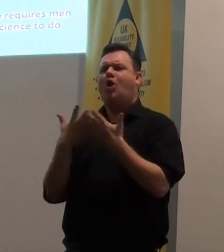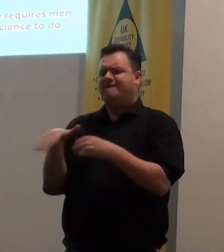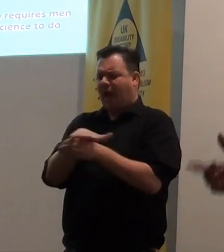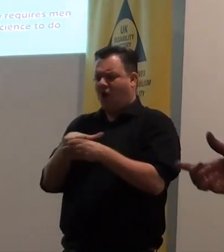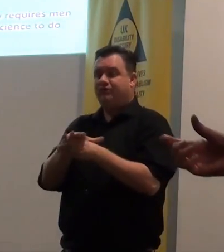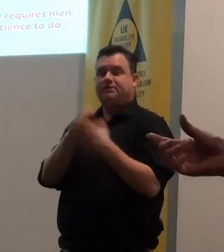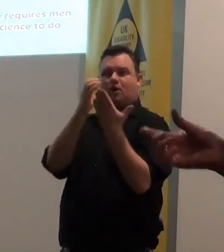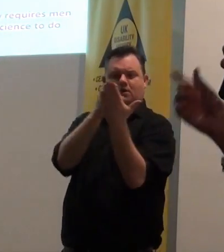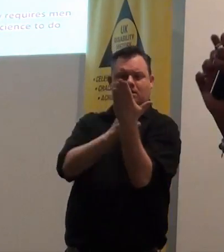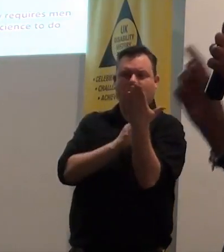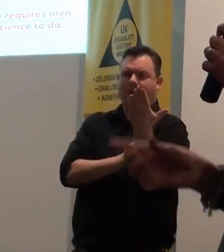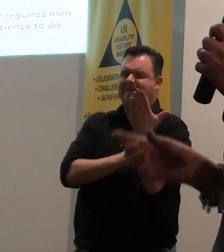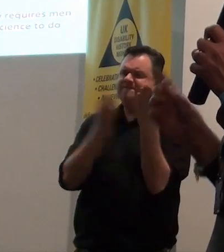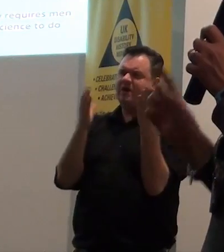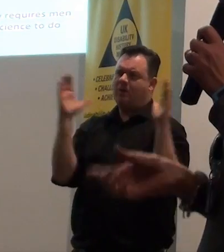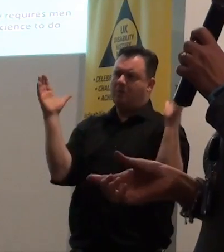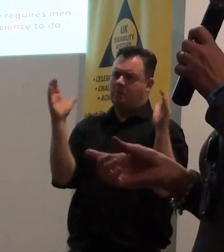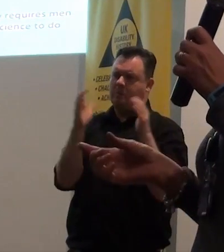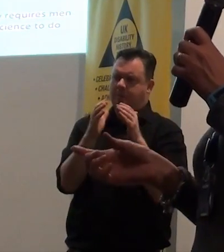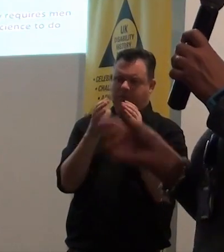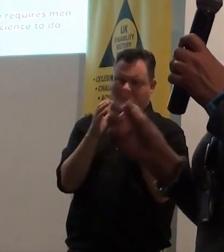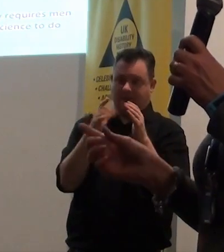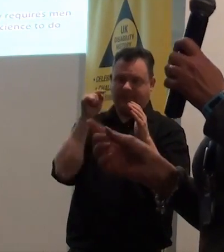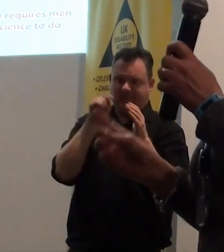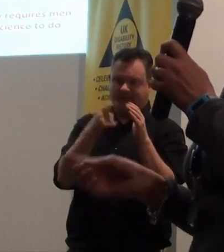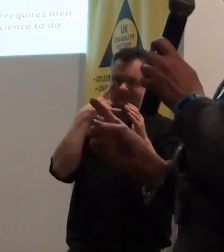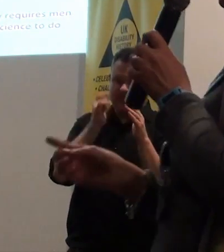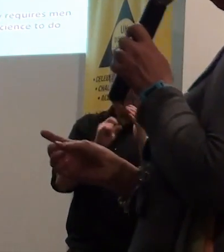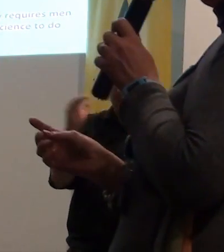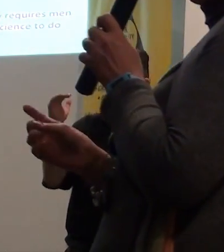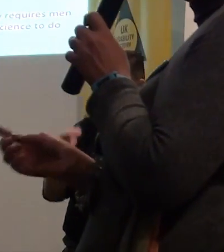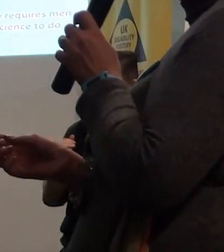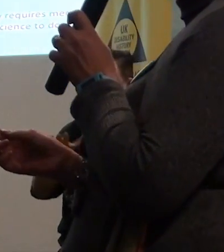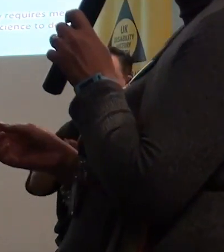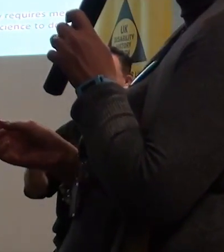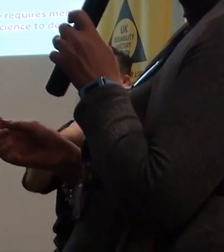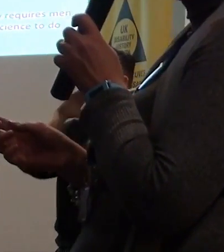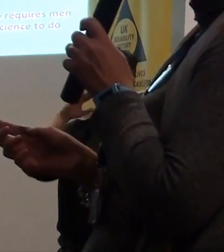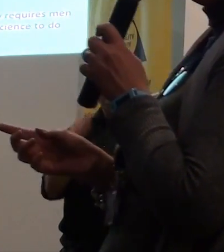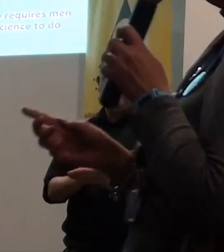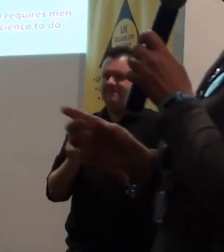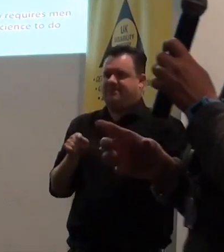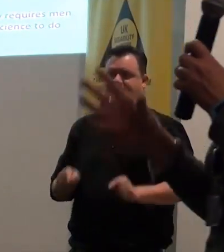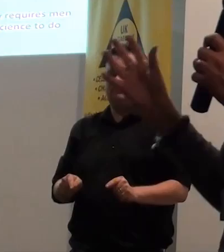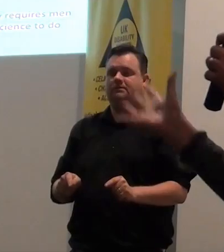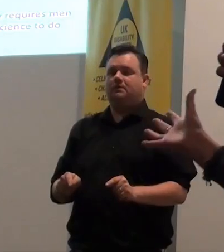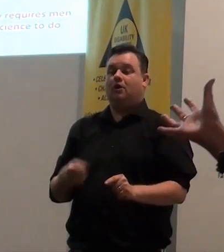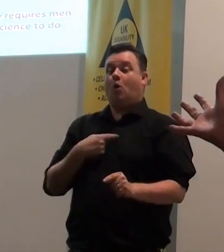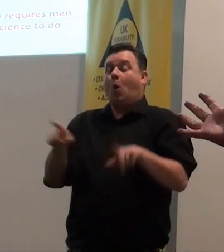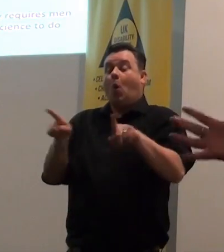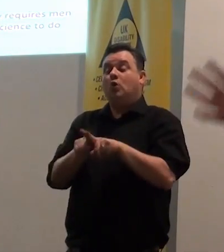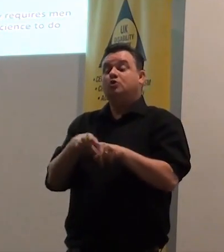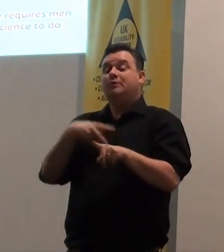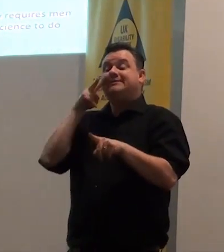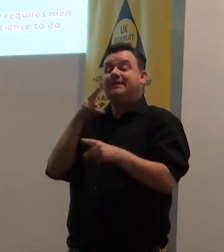But our curriculum has become narrowed to something that can be tested. And I don't believe that's what education should be about. So we've also